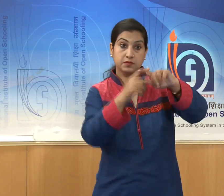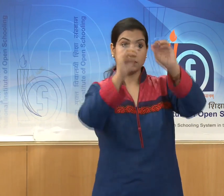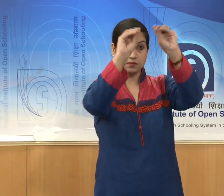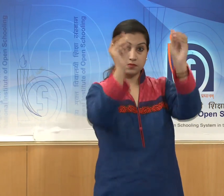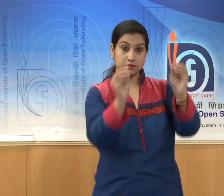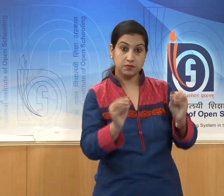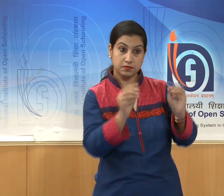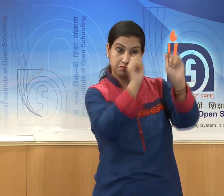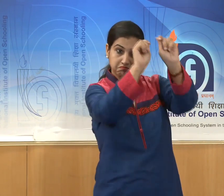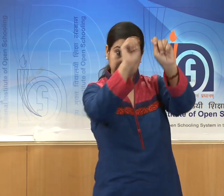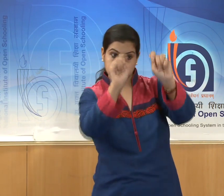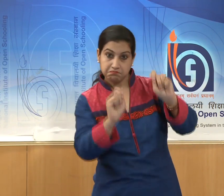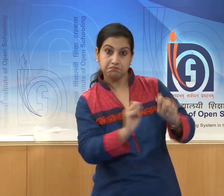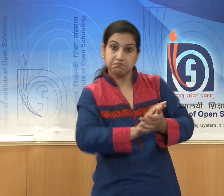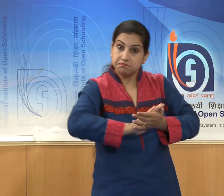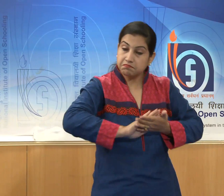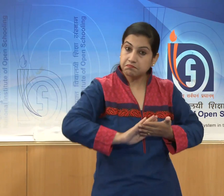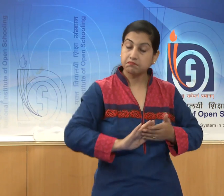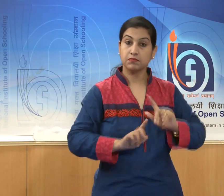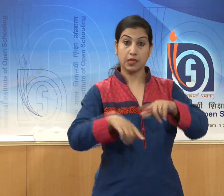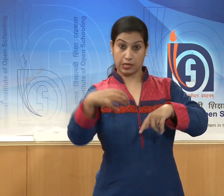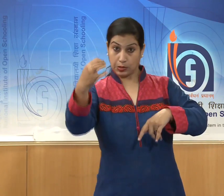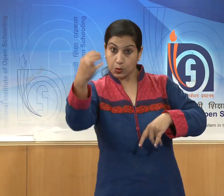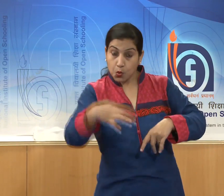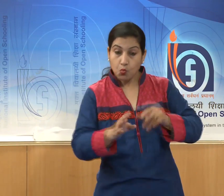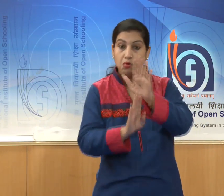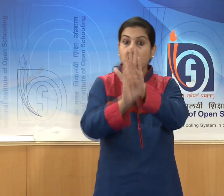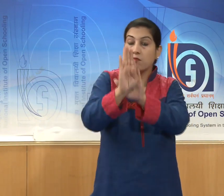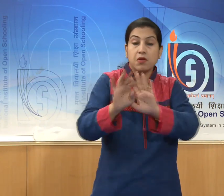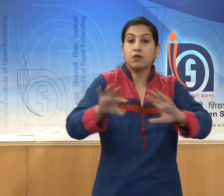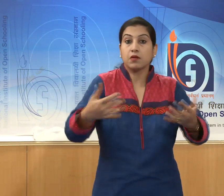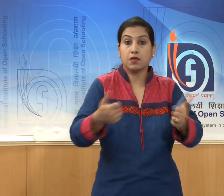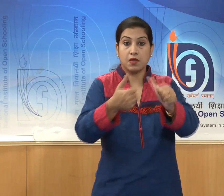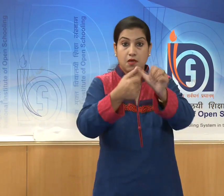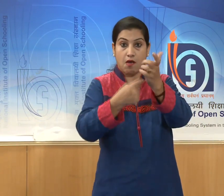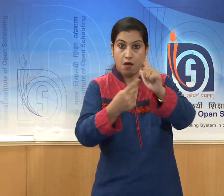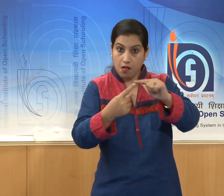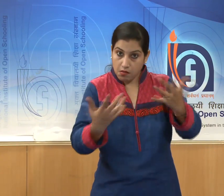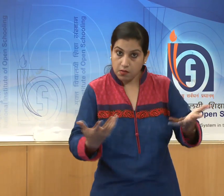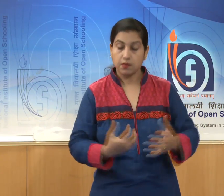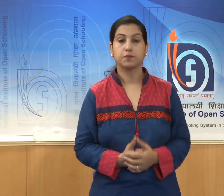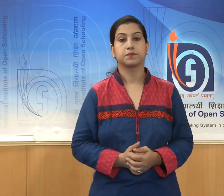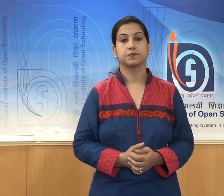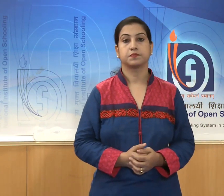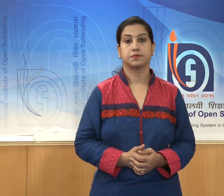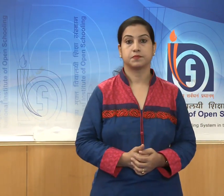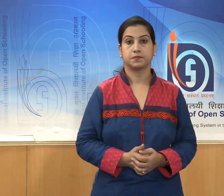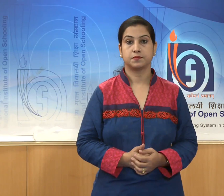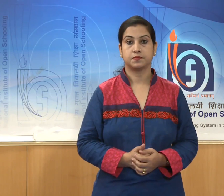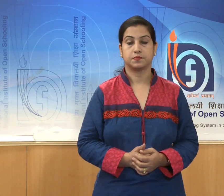the new development in art was the